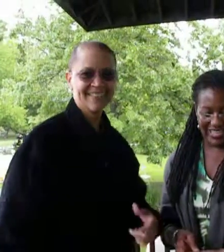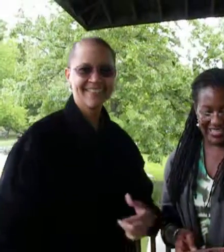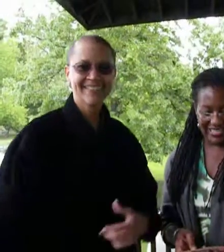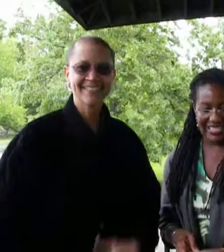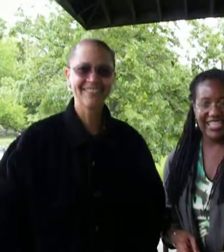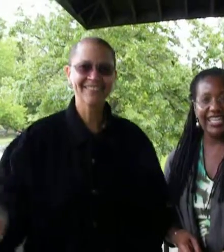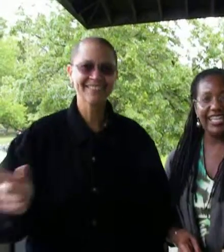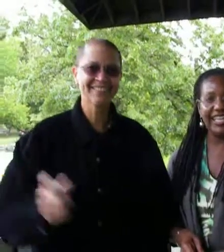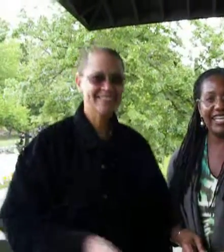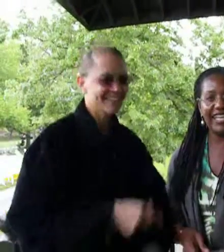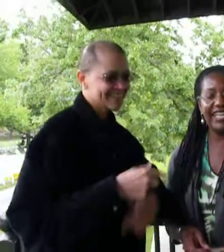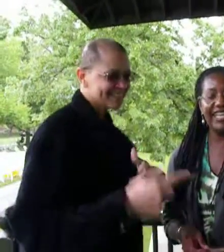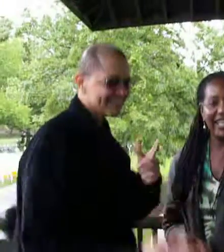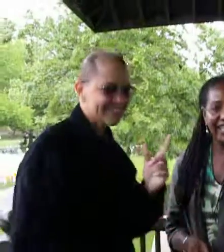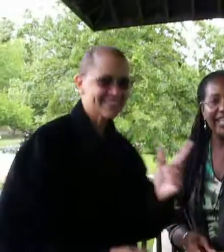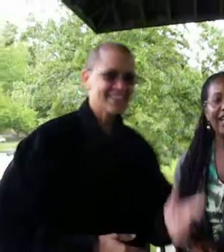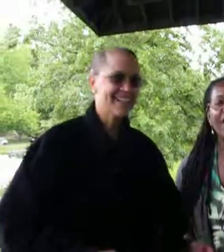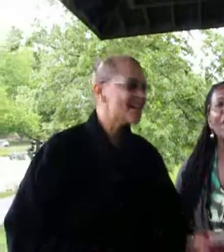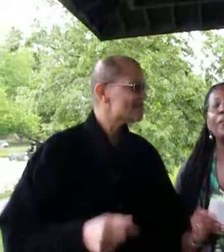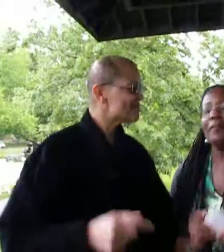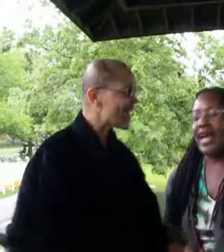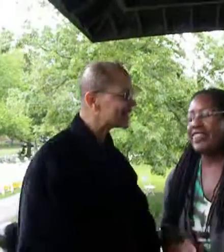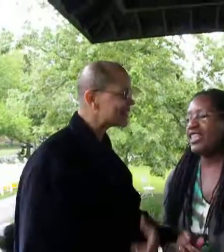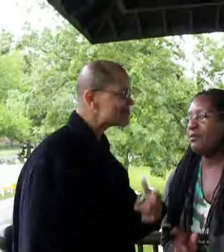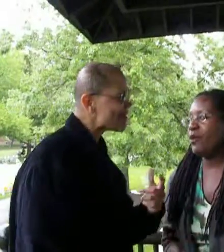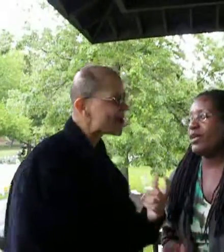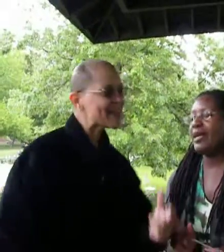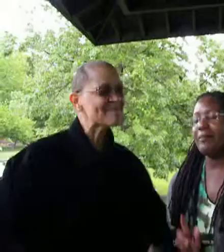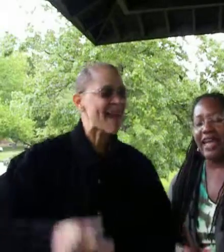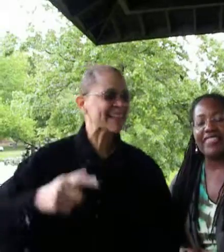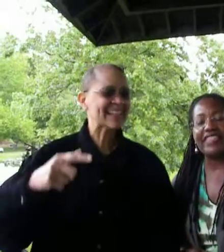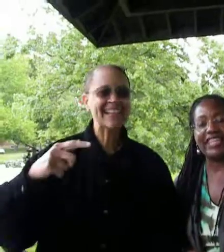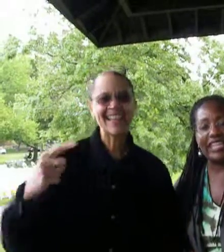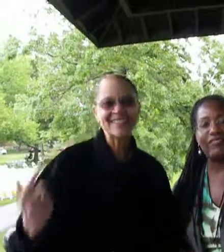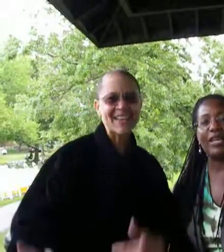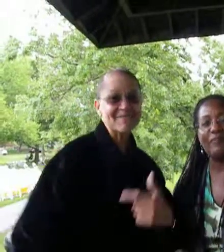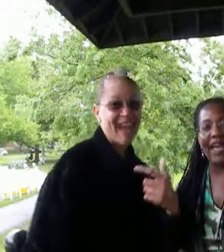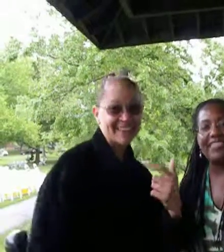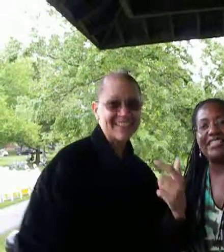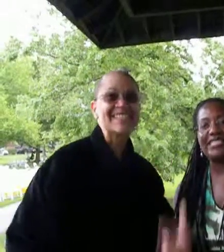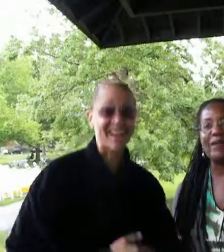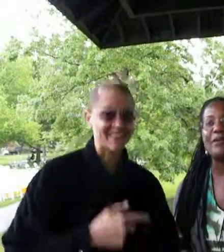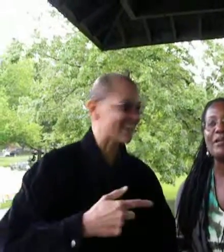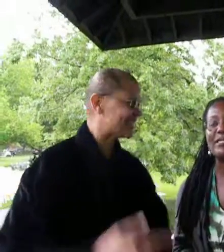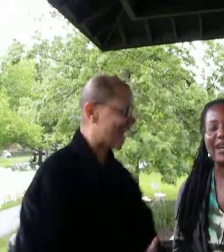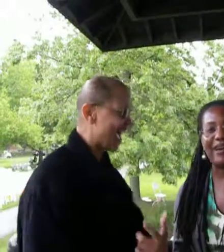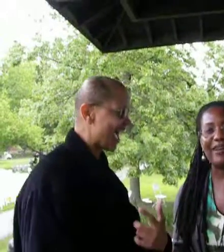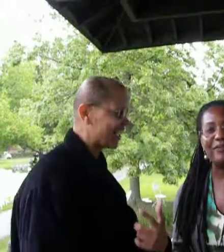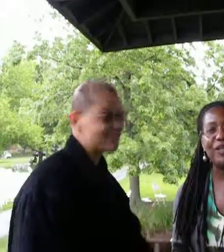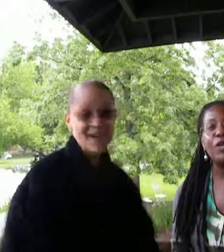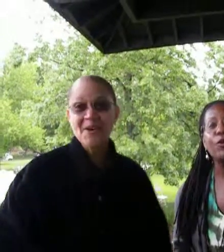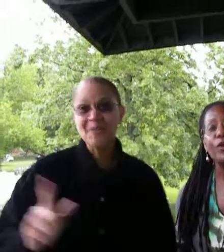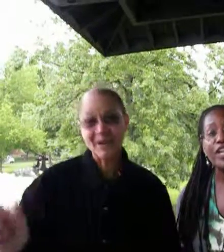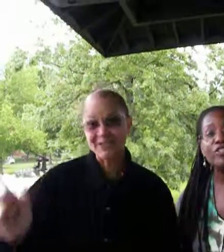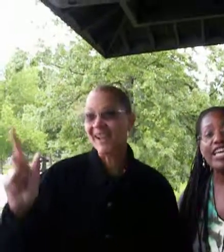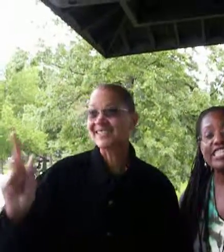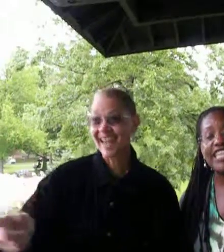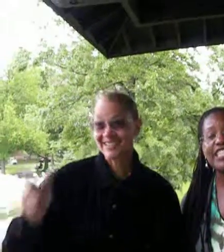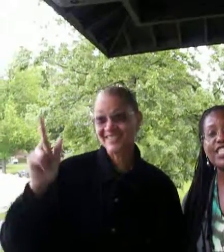One, two, three. Math in the morning, Math in the evening, Math in the summertime. We're Transession